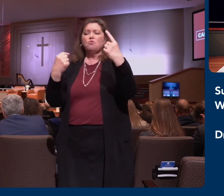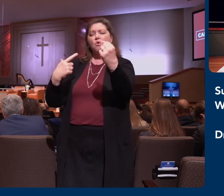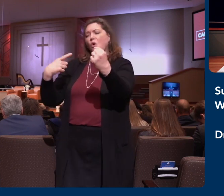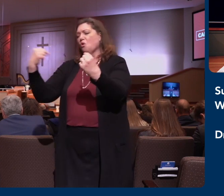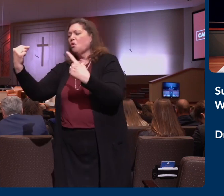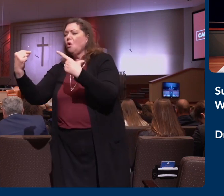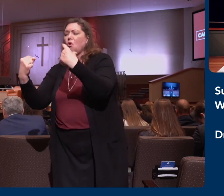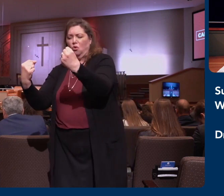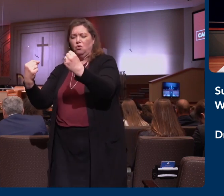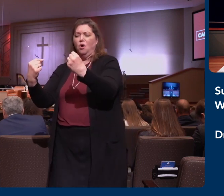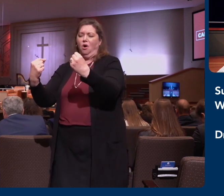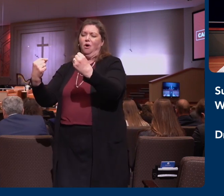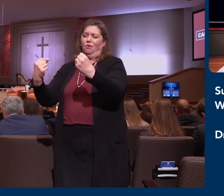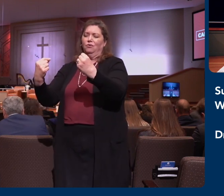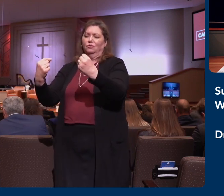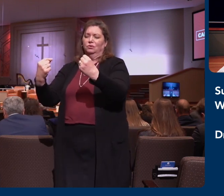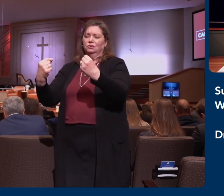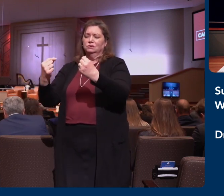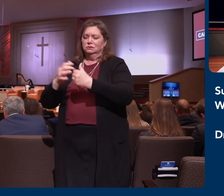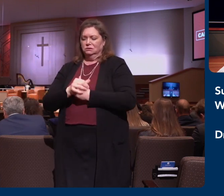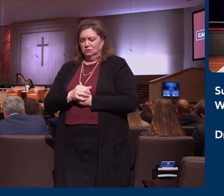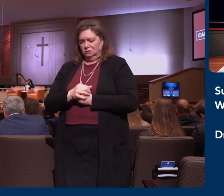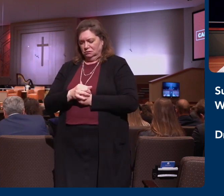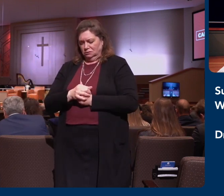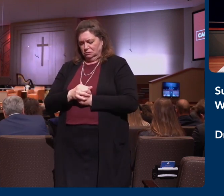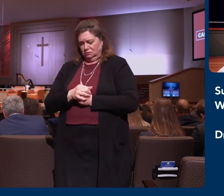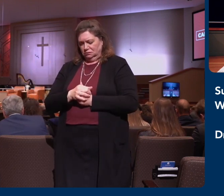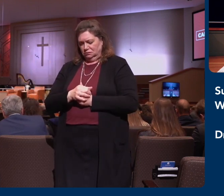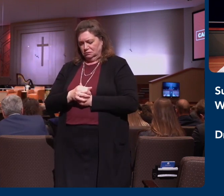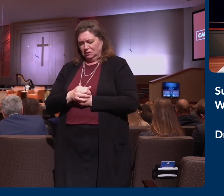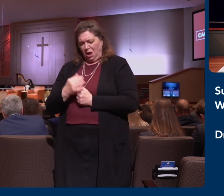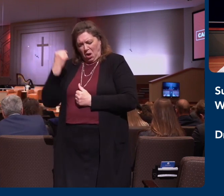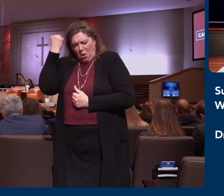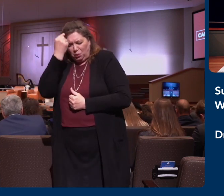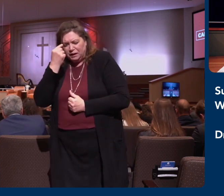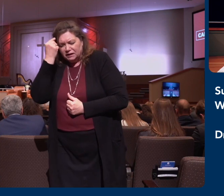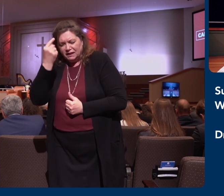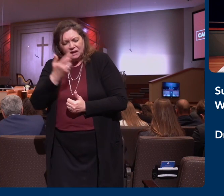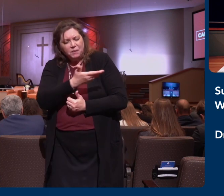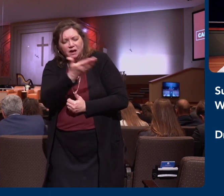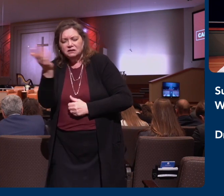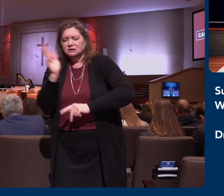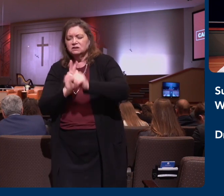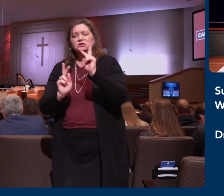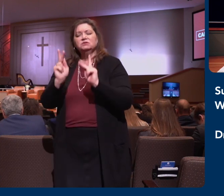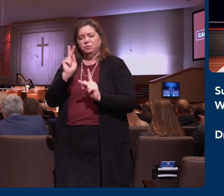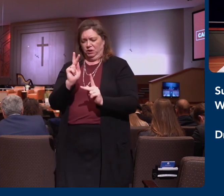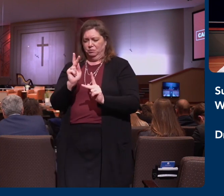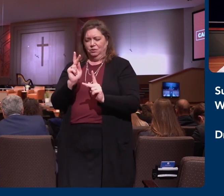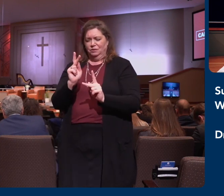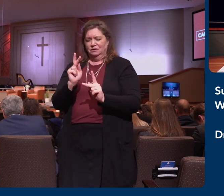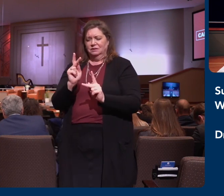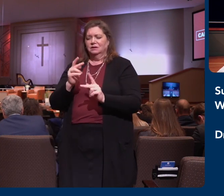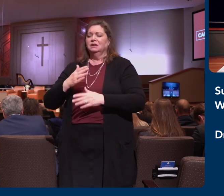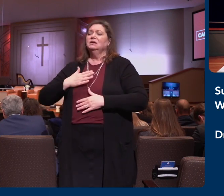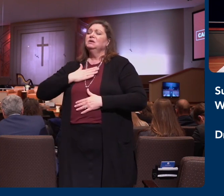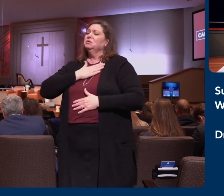few moments to consider the people that you will give us to minister to, Lord, may we have a heart of love and